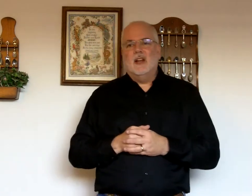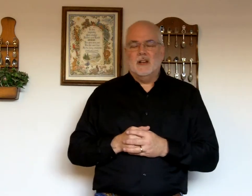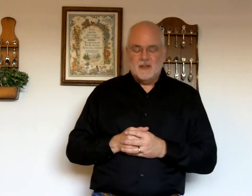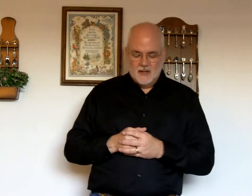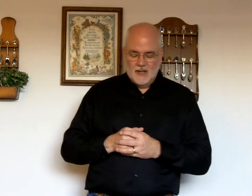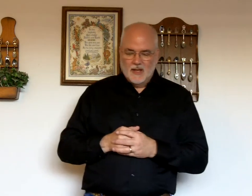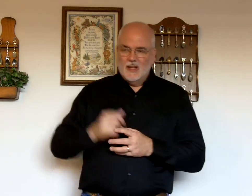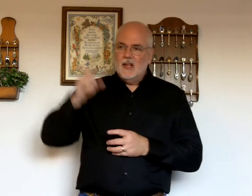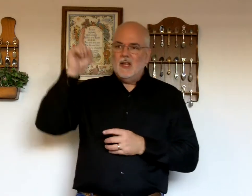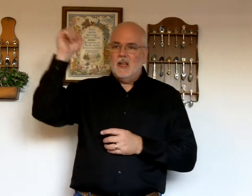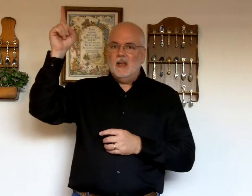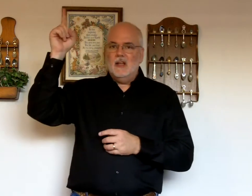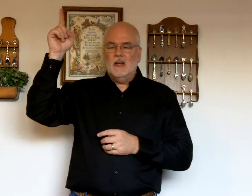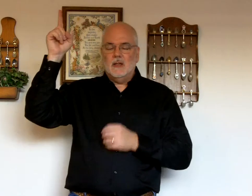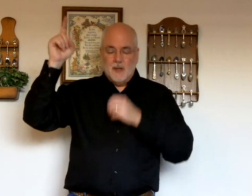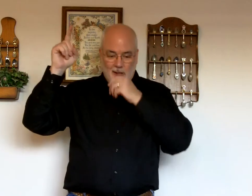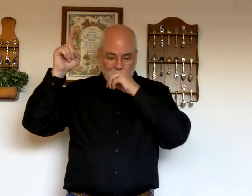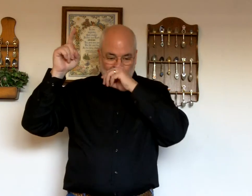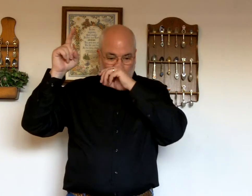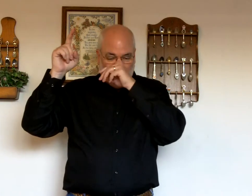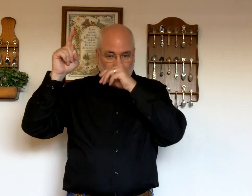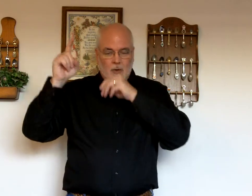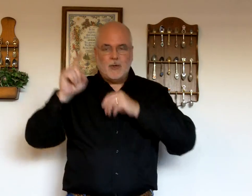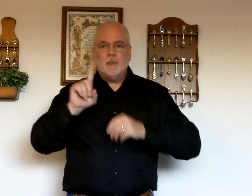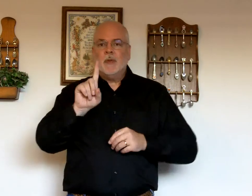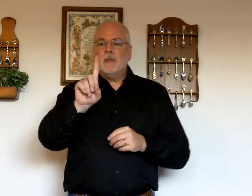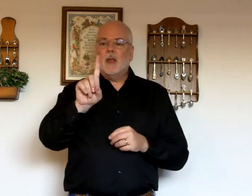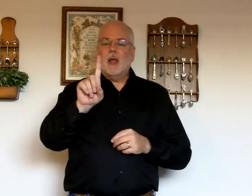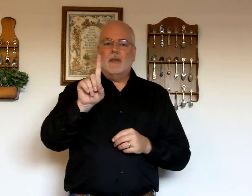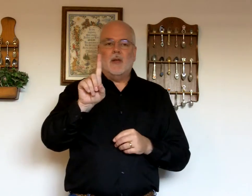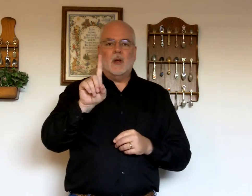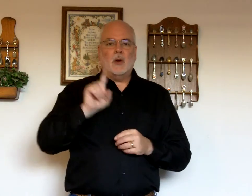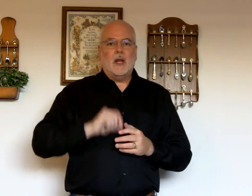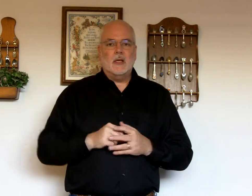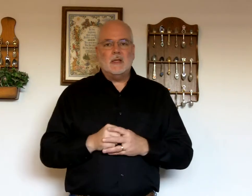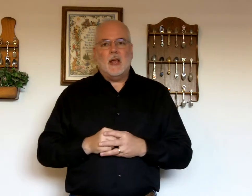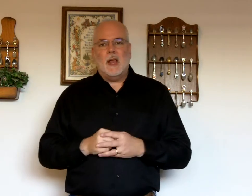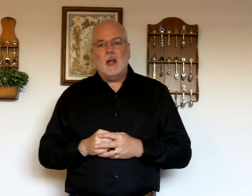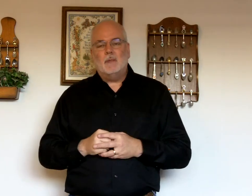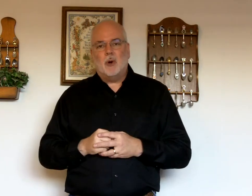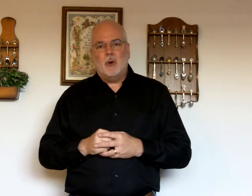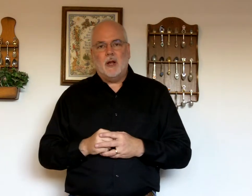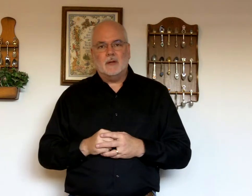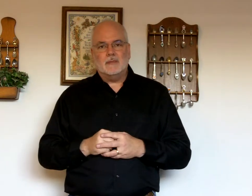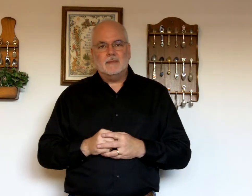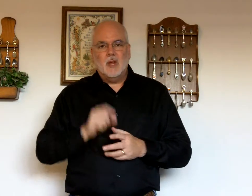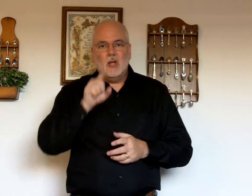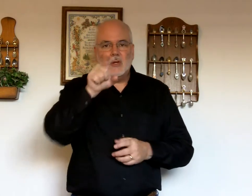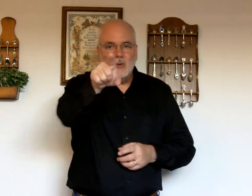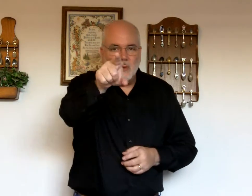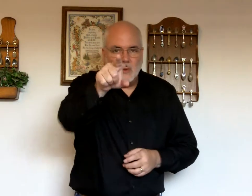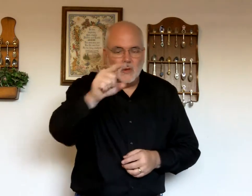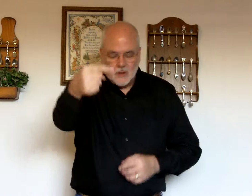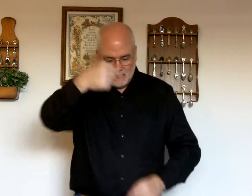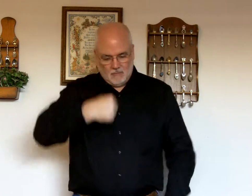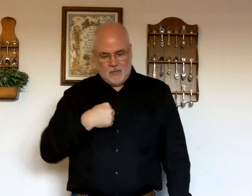uh he in sign language a finger is a pronoun you me